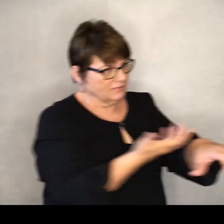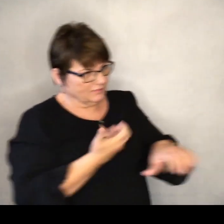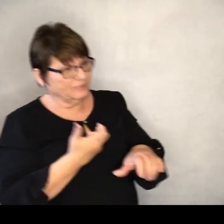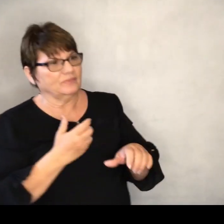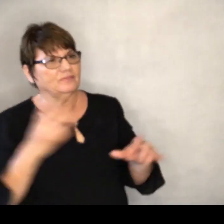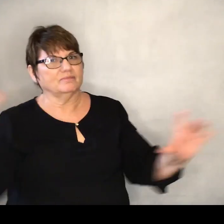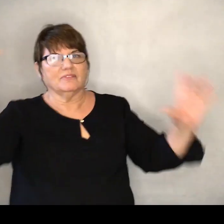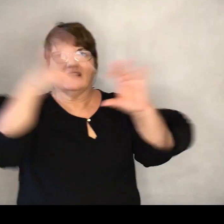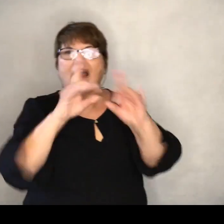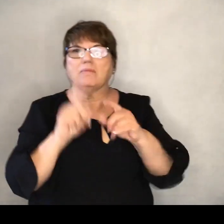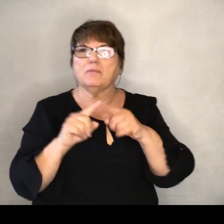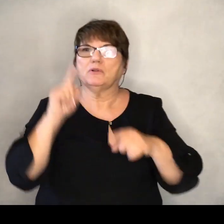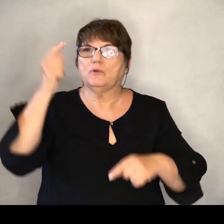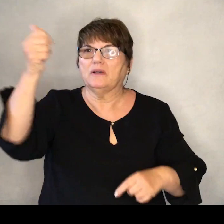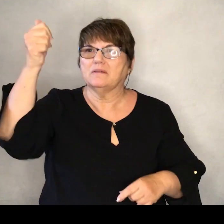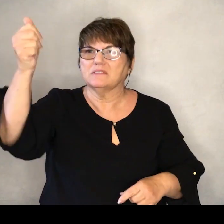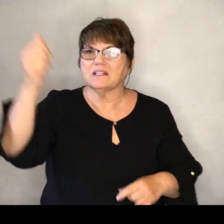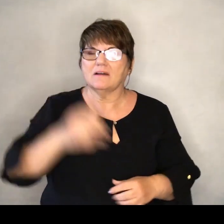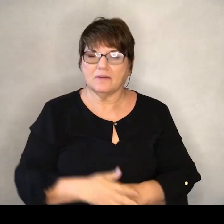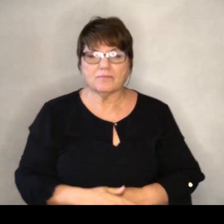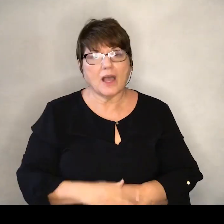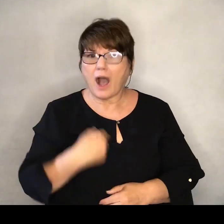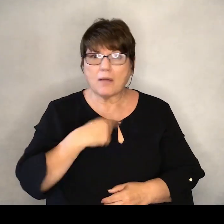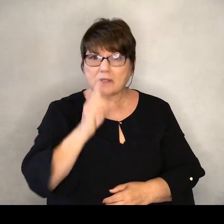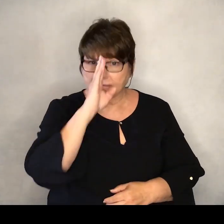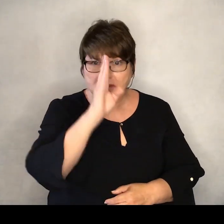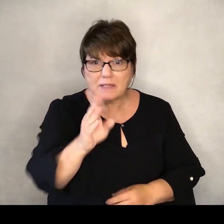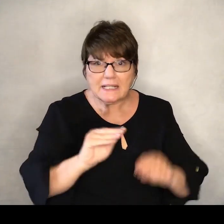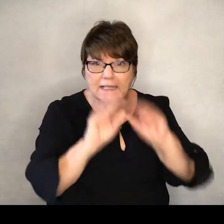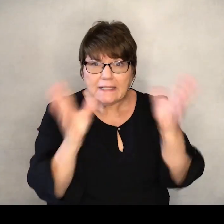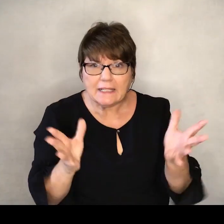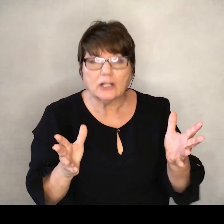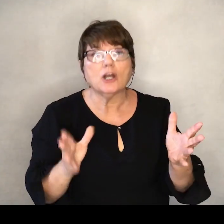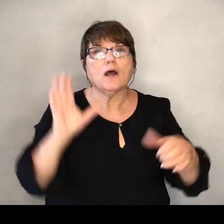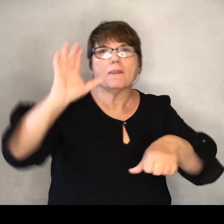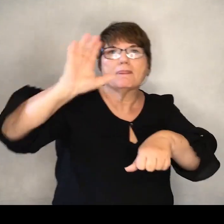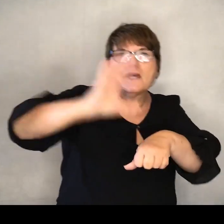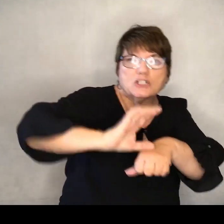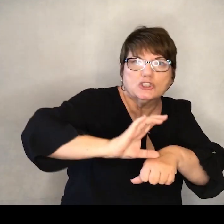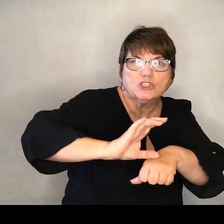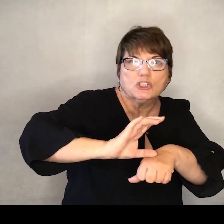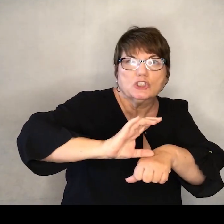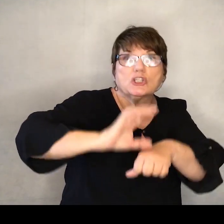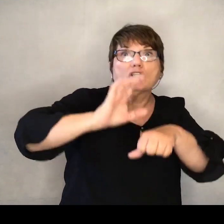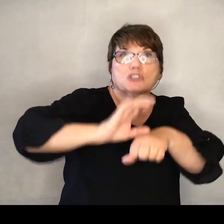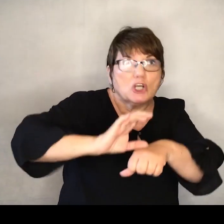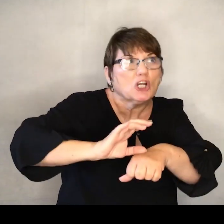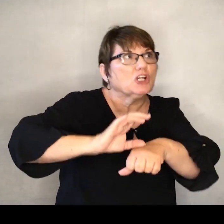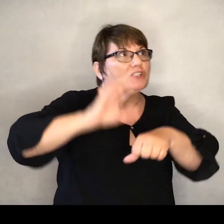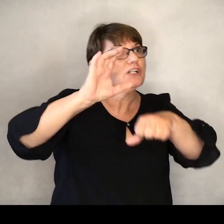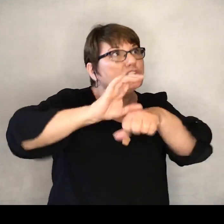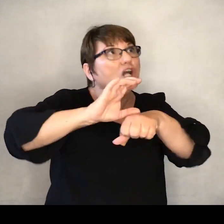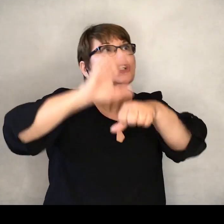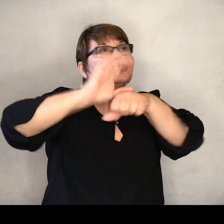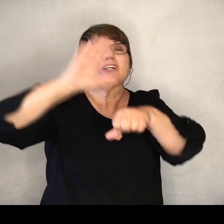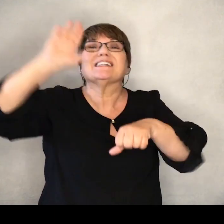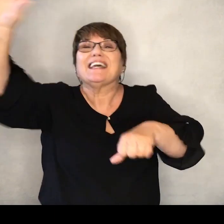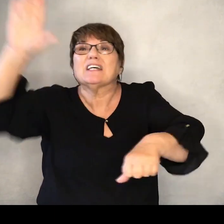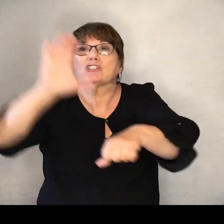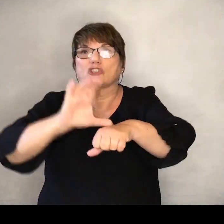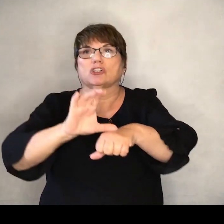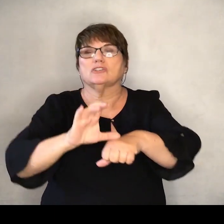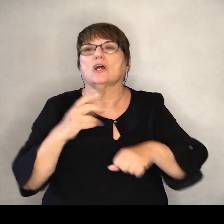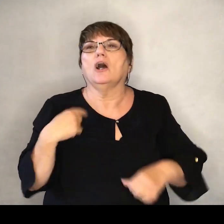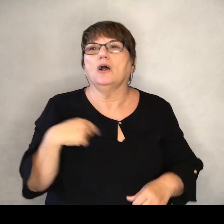I'm going to call a spade a spade here. The church. Big C. As the church big C. We're